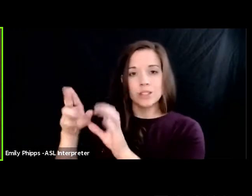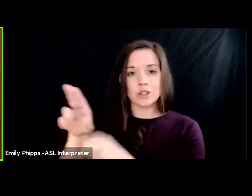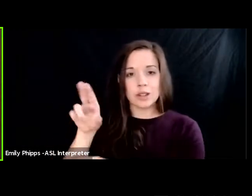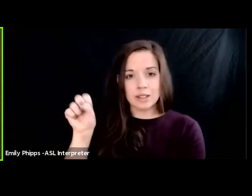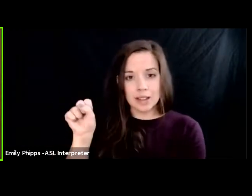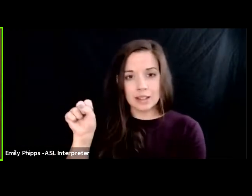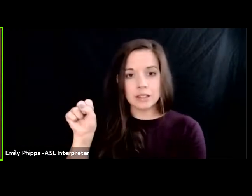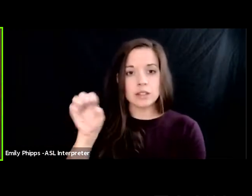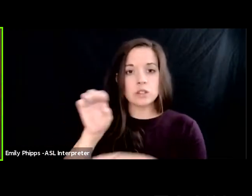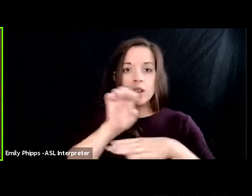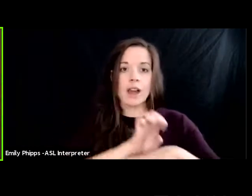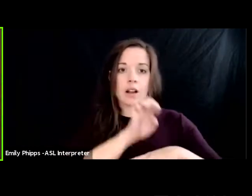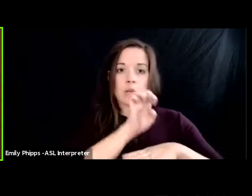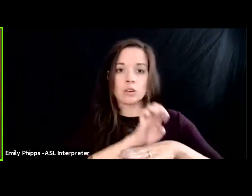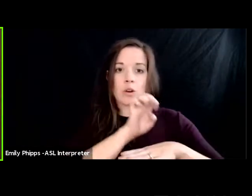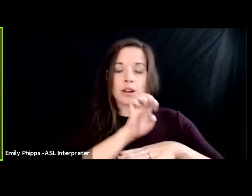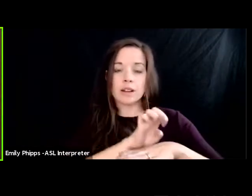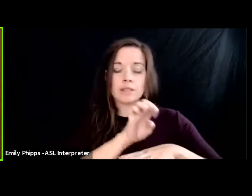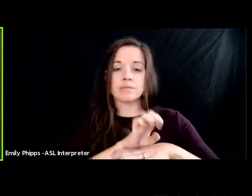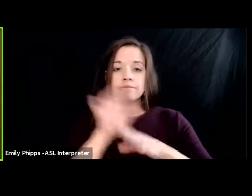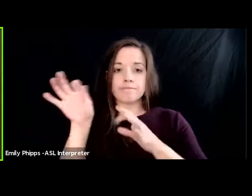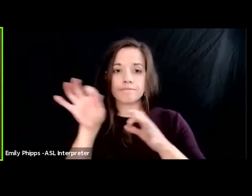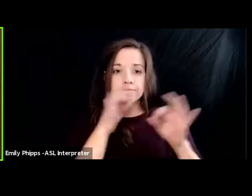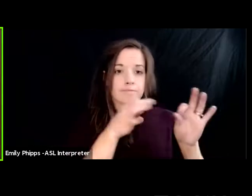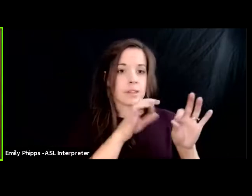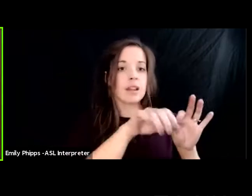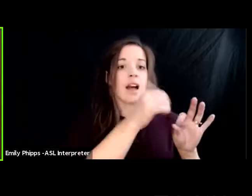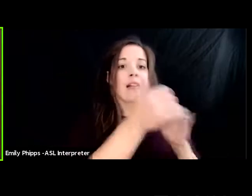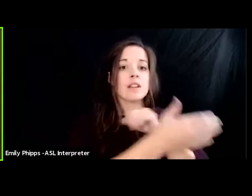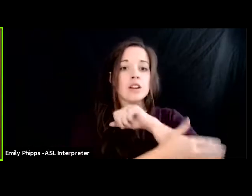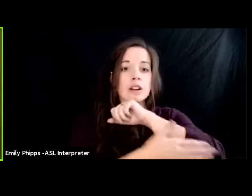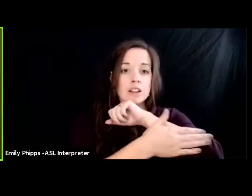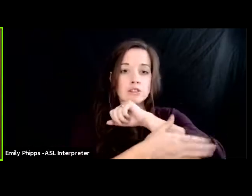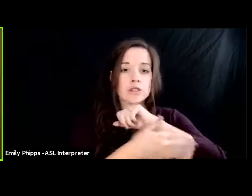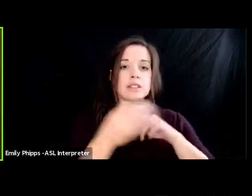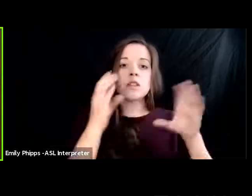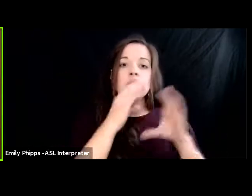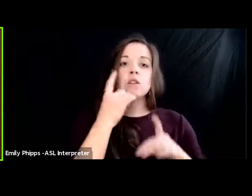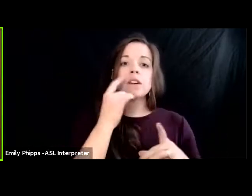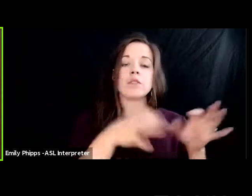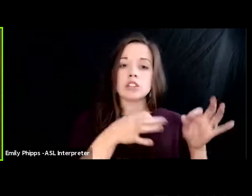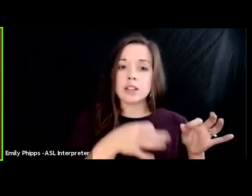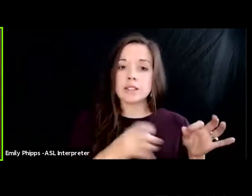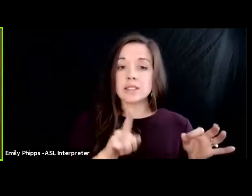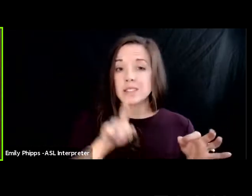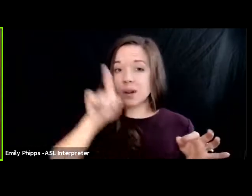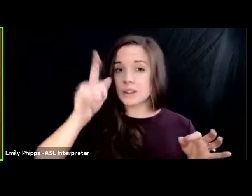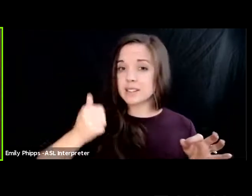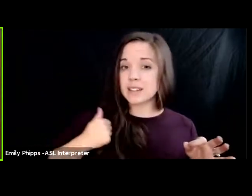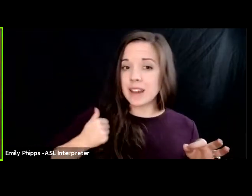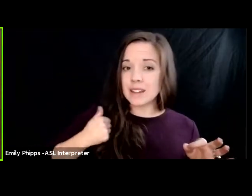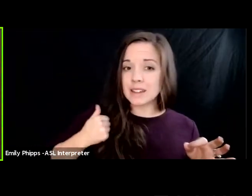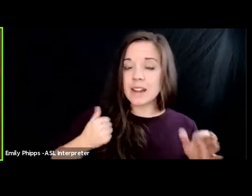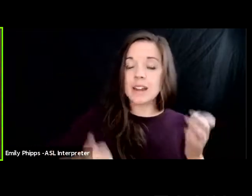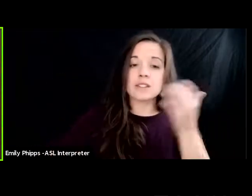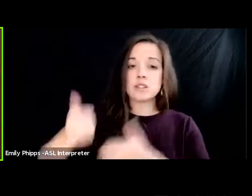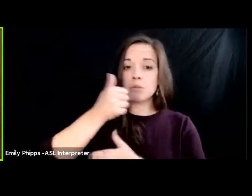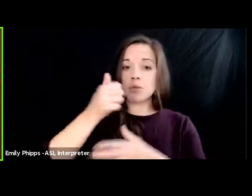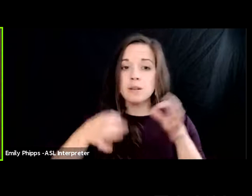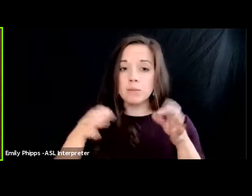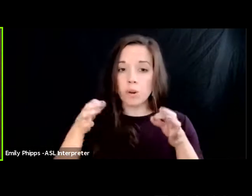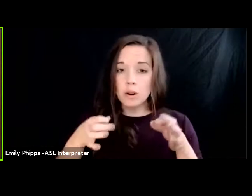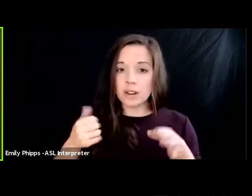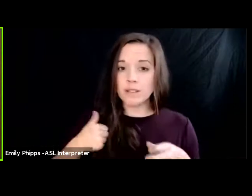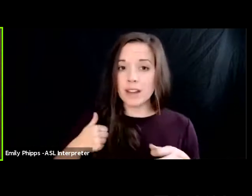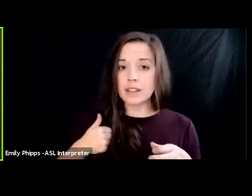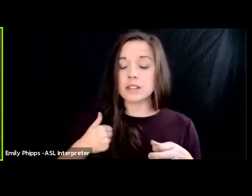ecuadorians turned their eyes towards other countries to seek justice they went to canada the supreme court of canada ruled